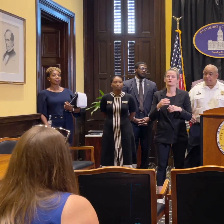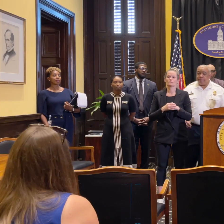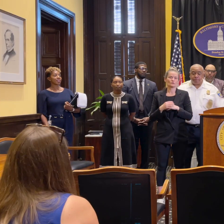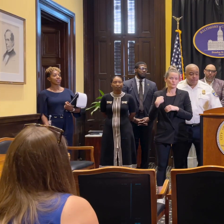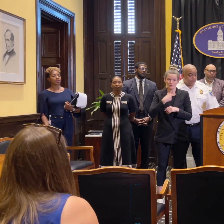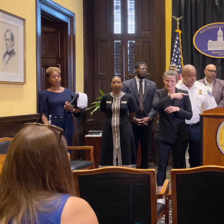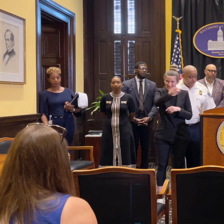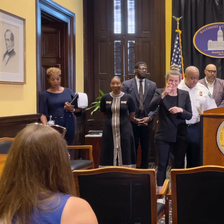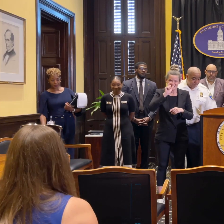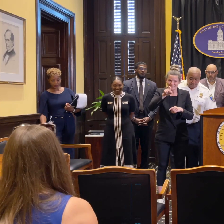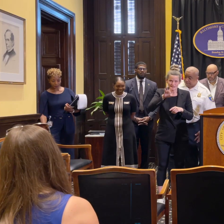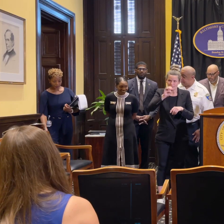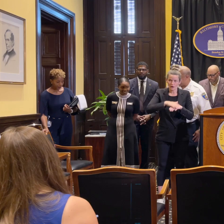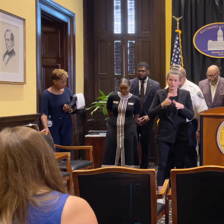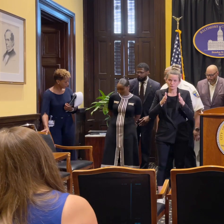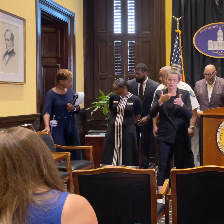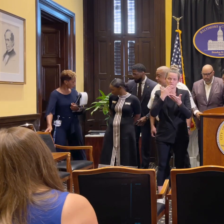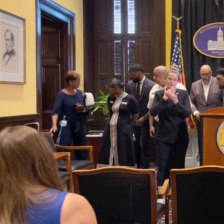Thank you, everybody. everybody.